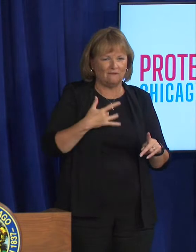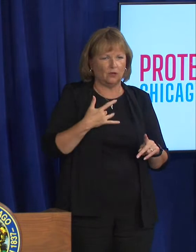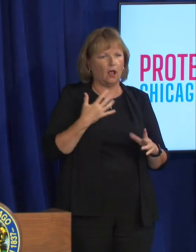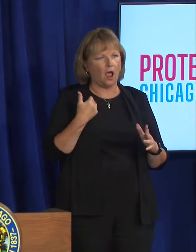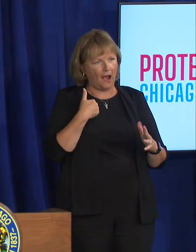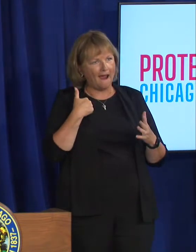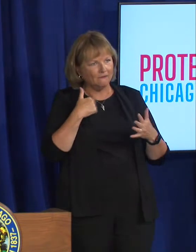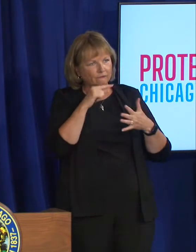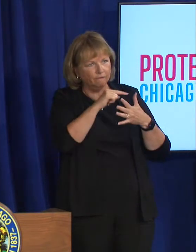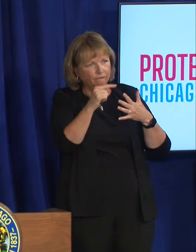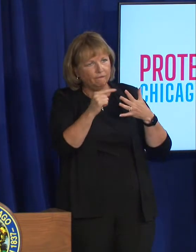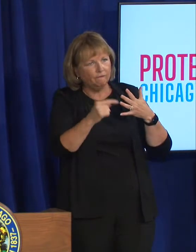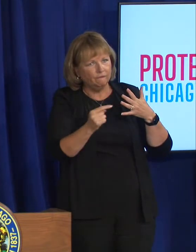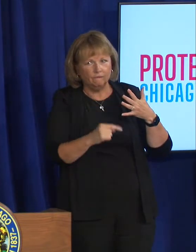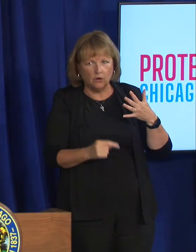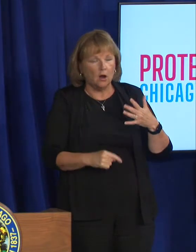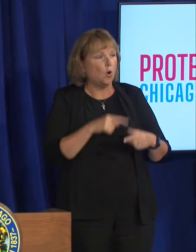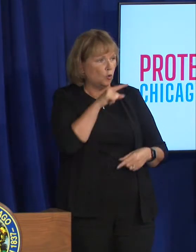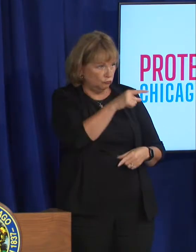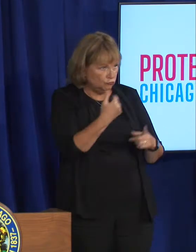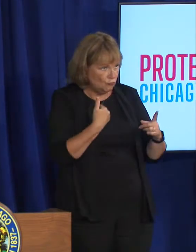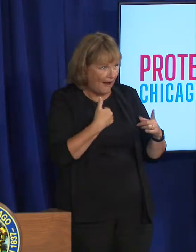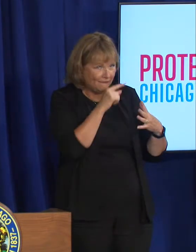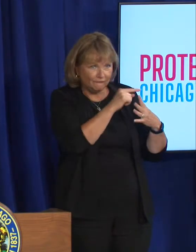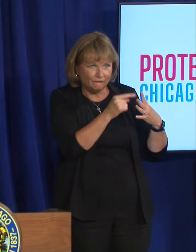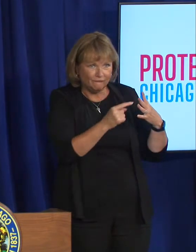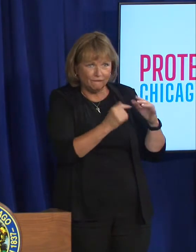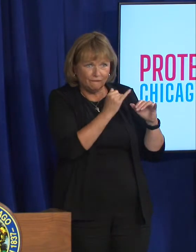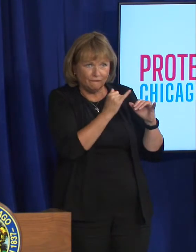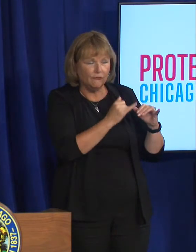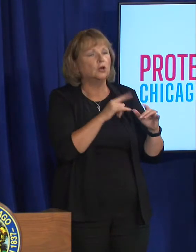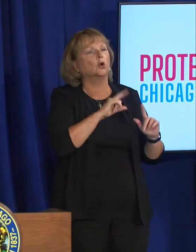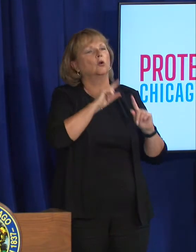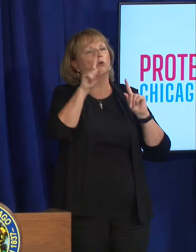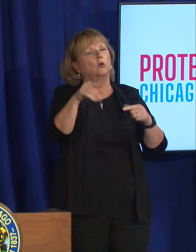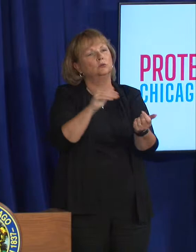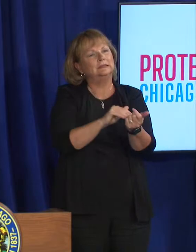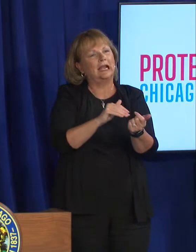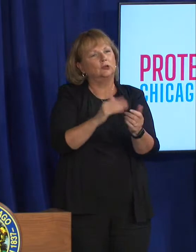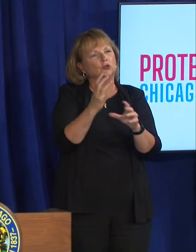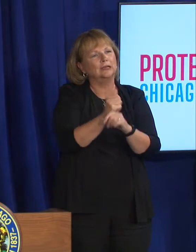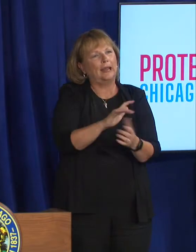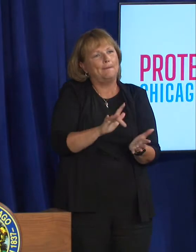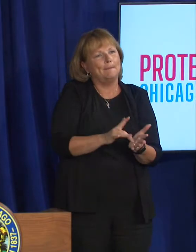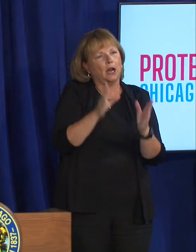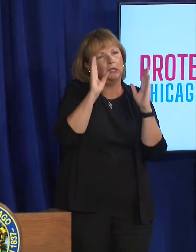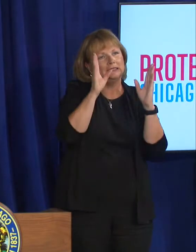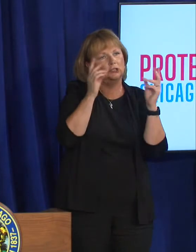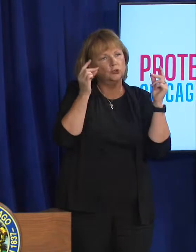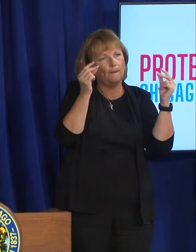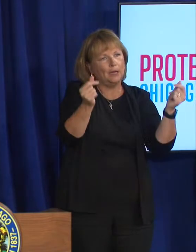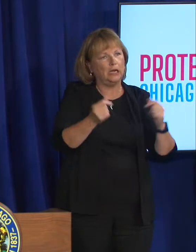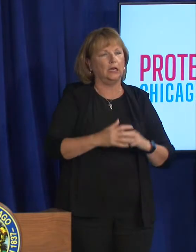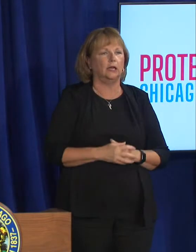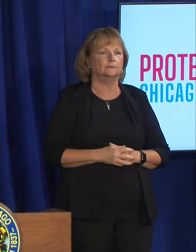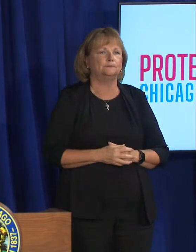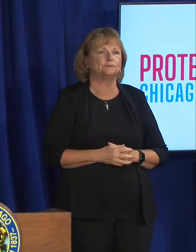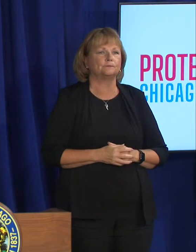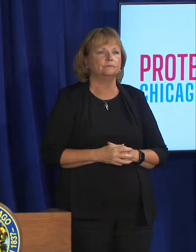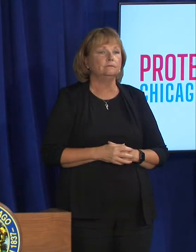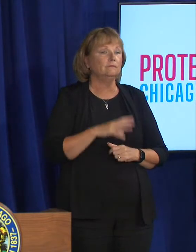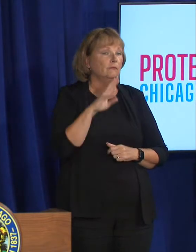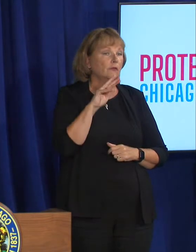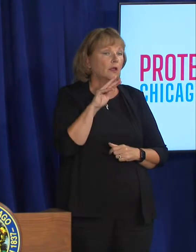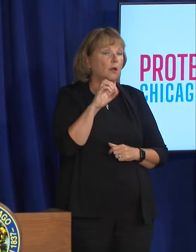symptoms who are whose partners have those symptoms should seek medical attention immediately we can only test for